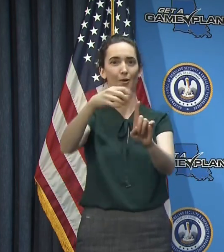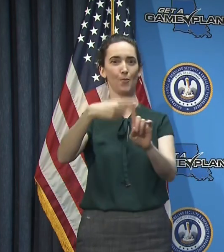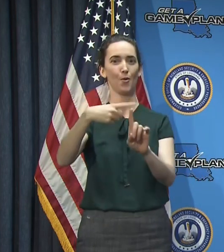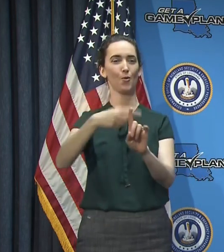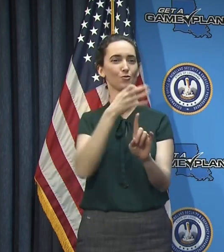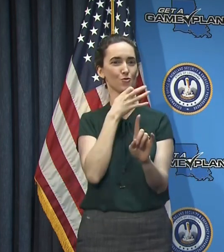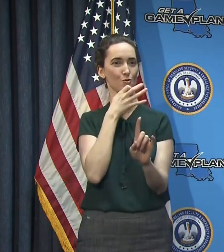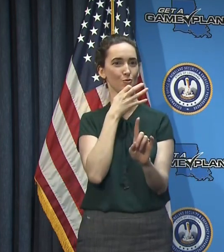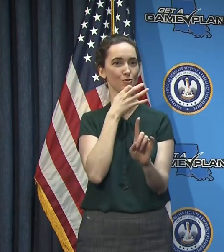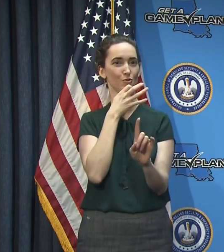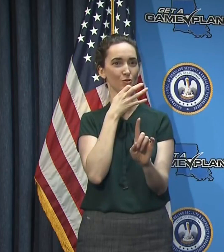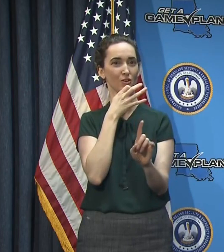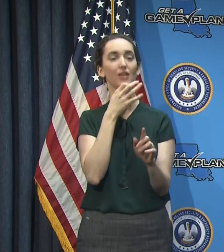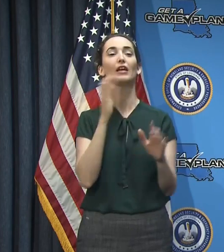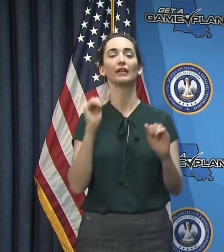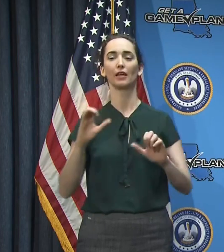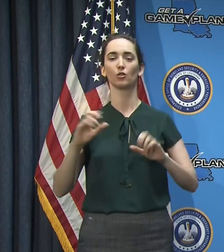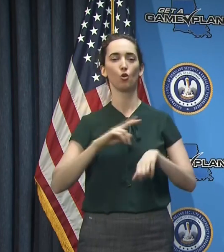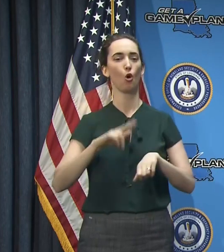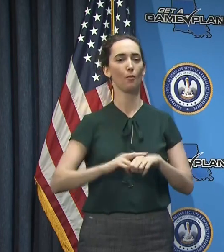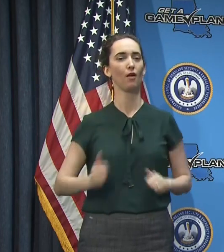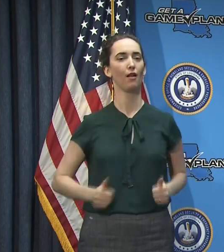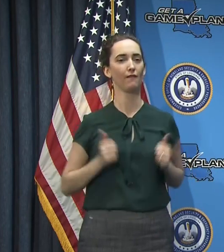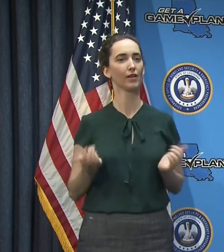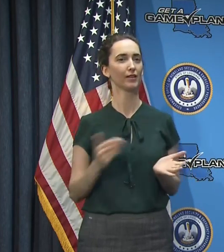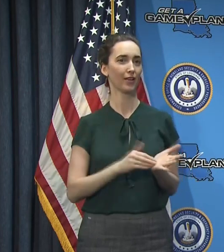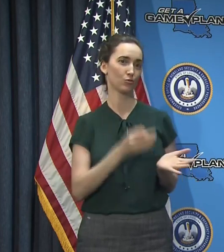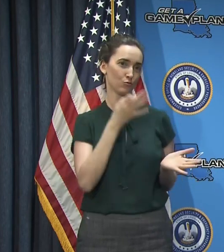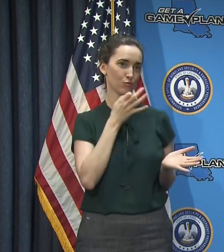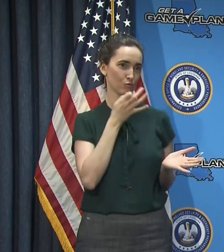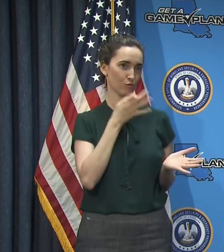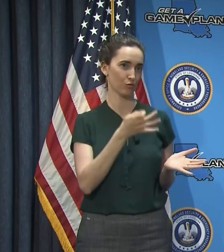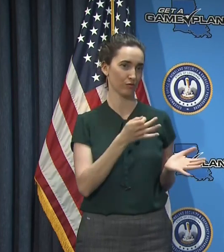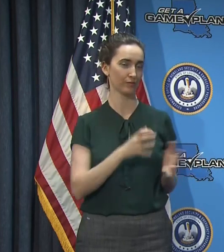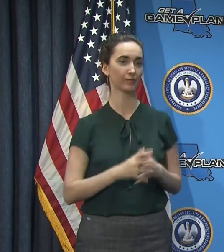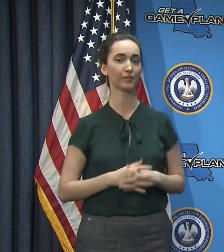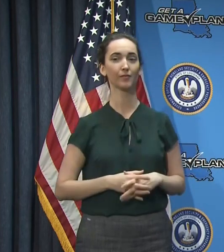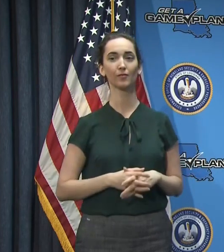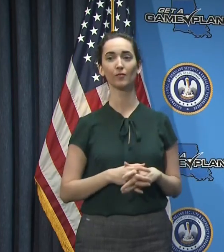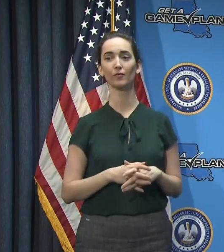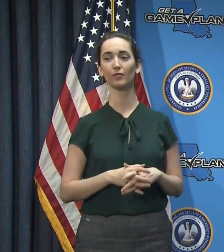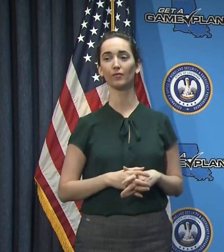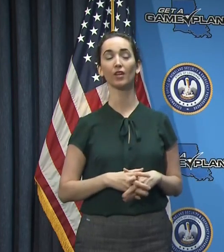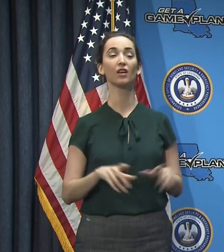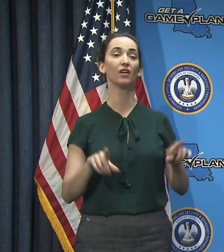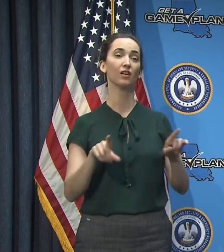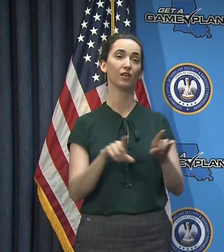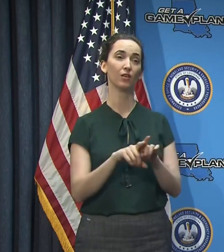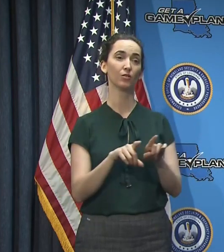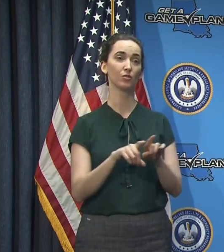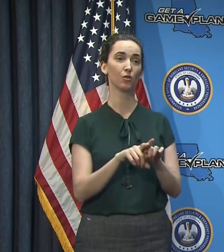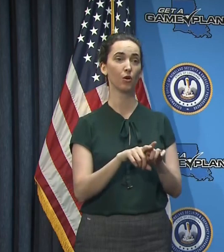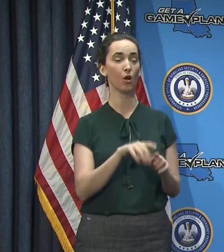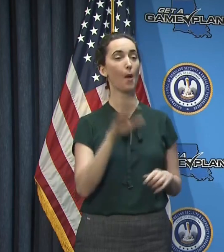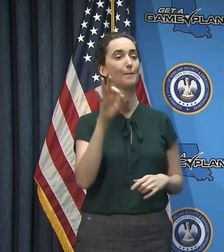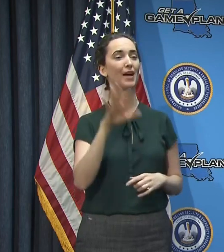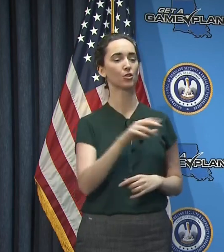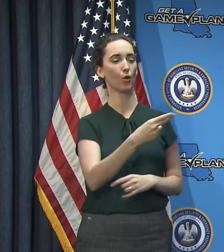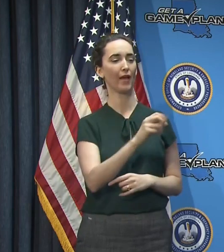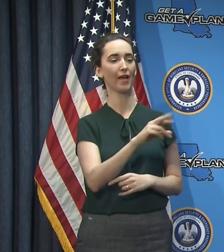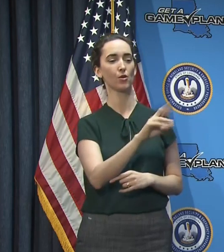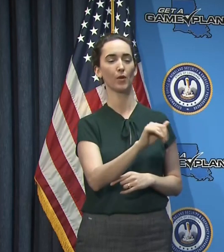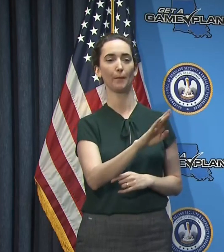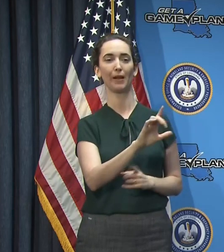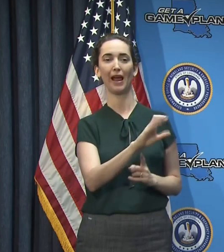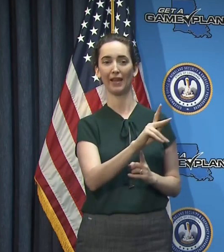to some sense of normalcy. I do want to extend my prayers and condolences to the family of Pastor Harry Blake